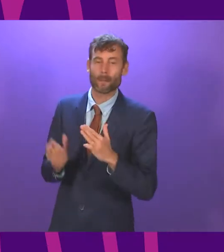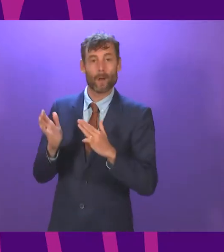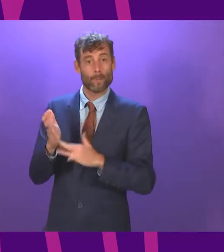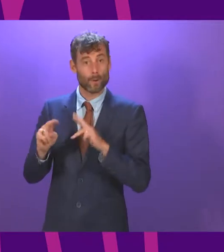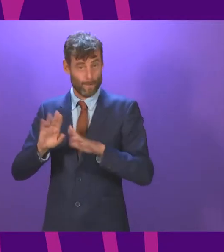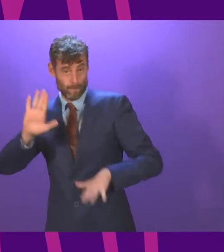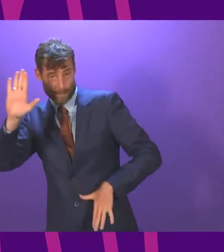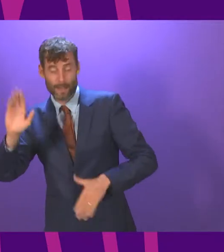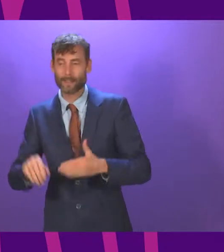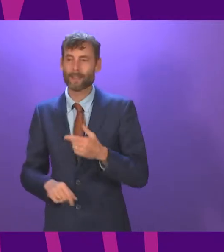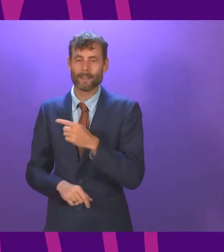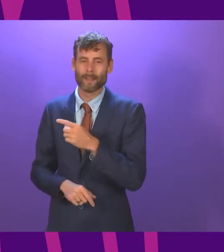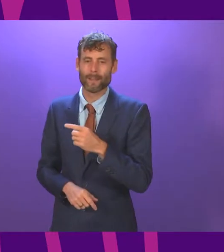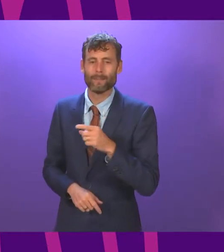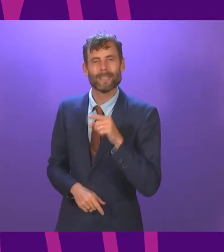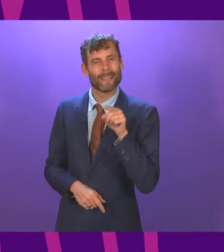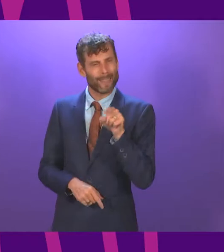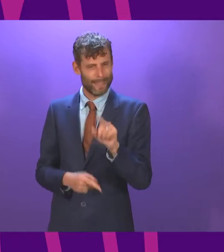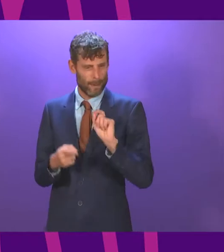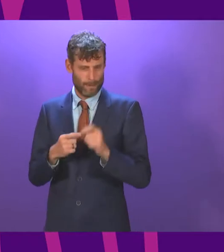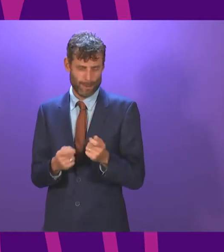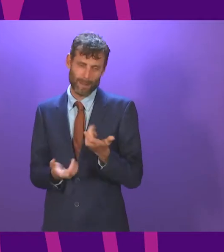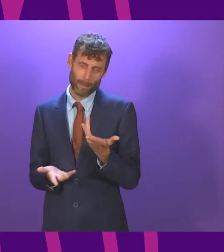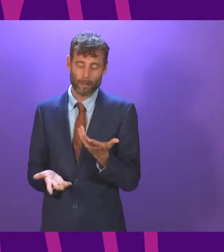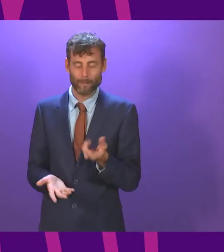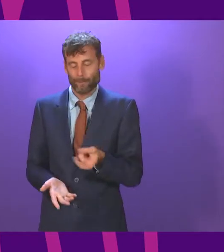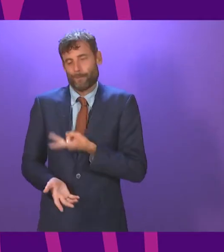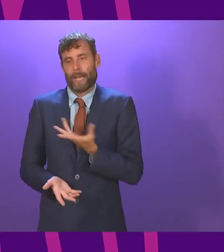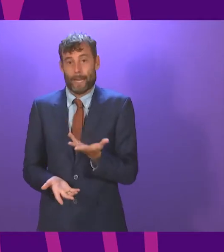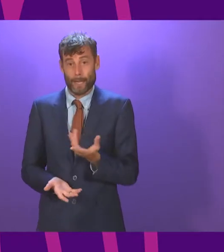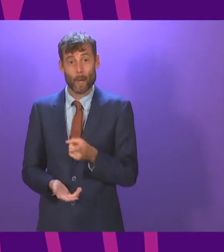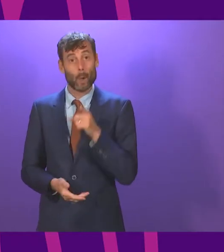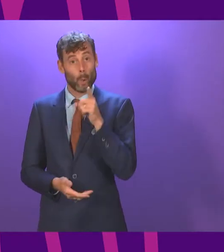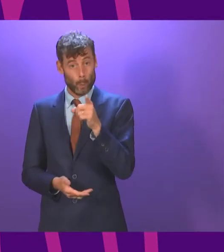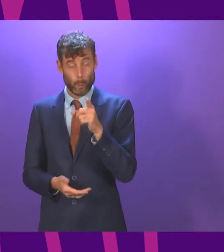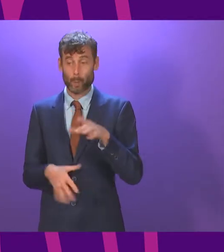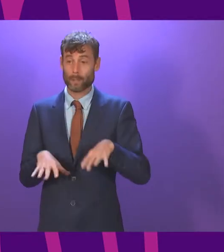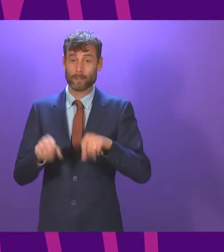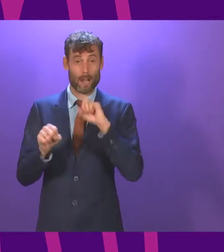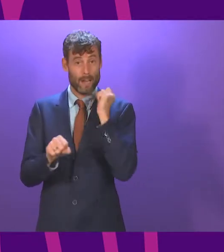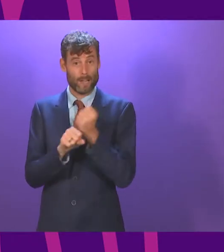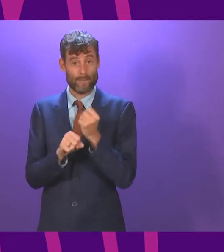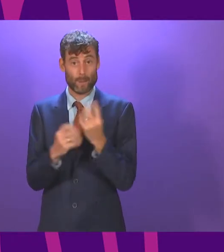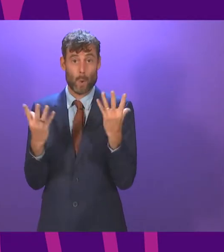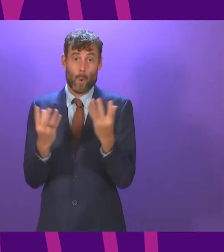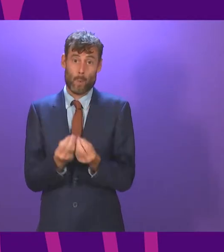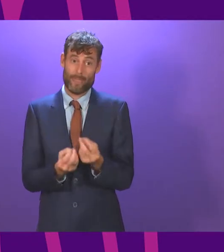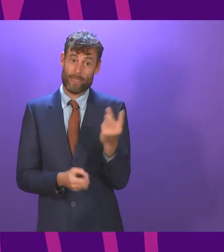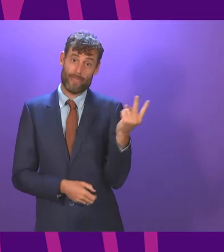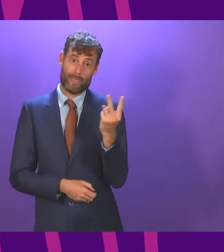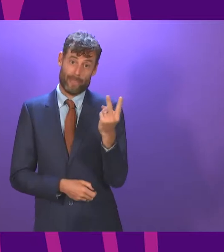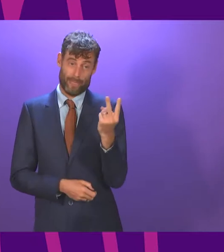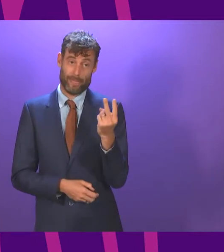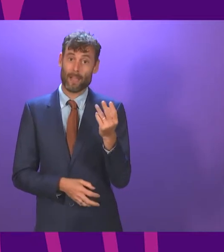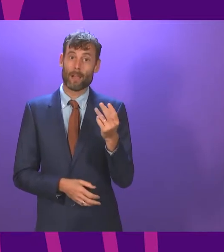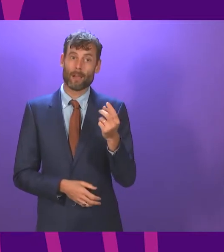Minister for giving way but doesn't he think that point's a bit rich on a day when he's gone into government with a group of politicians who don't believe in economic